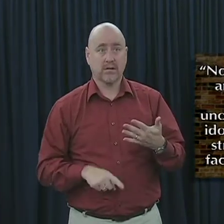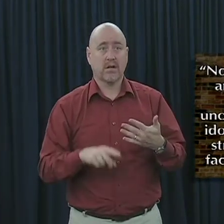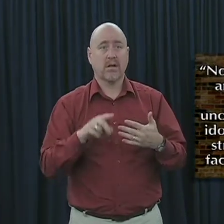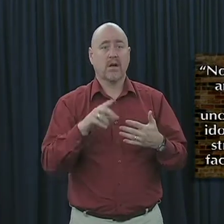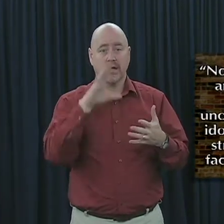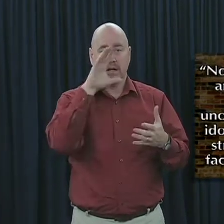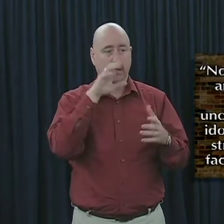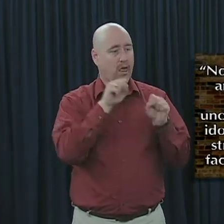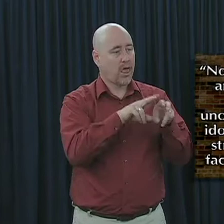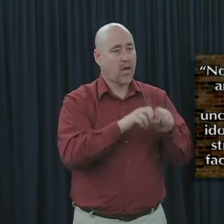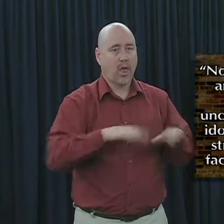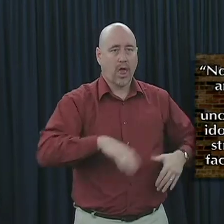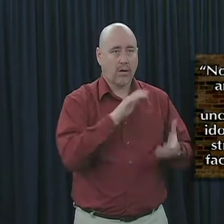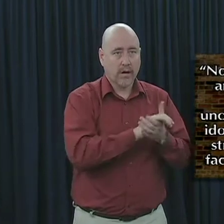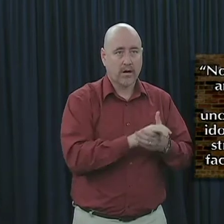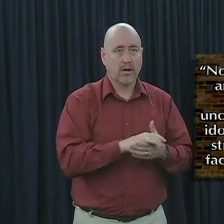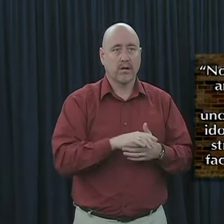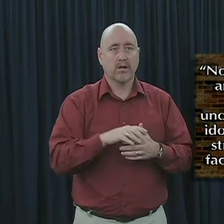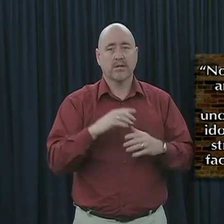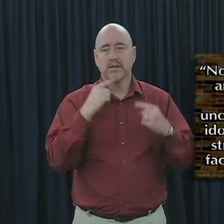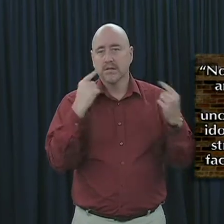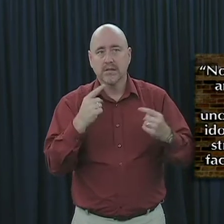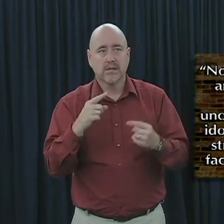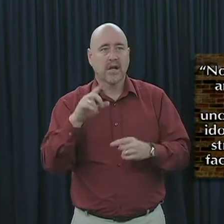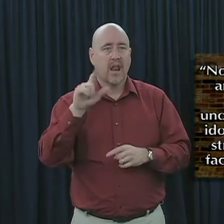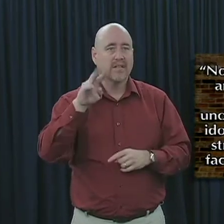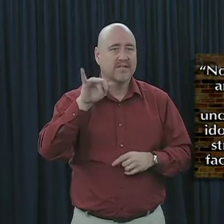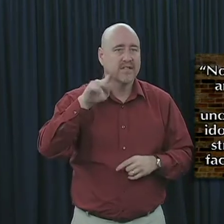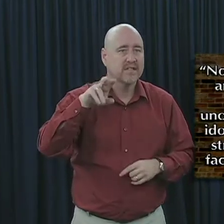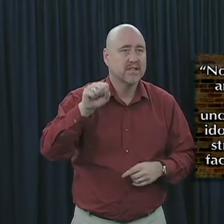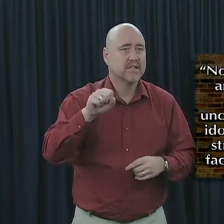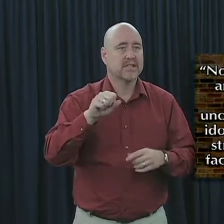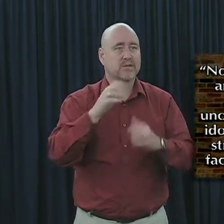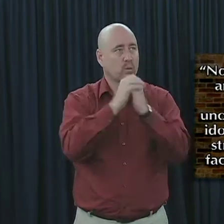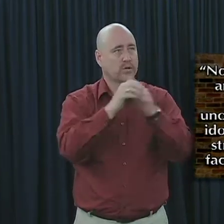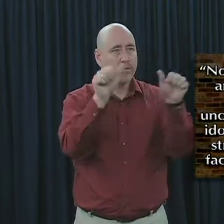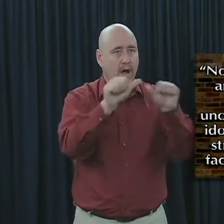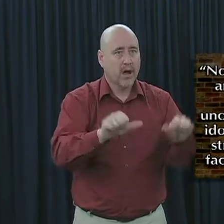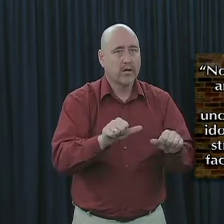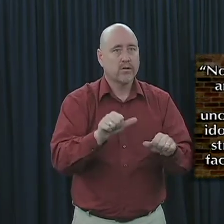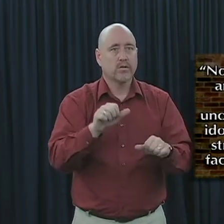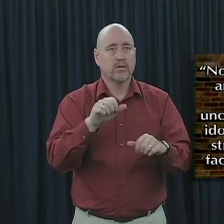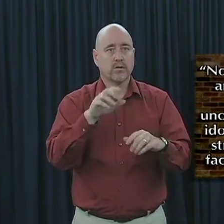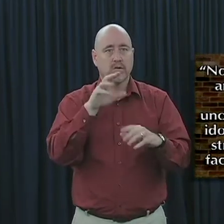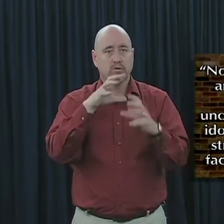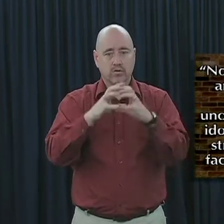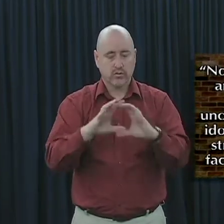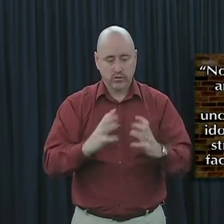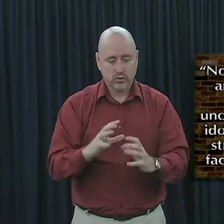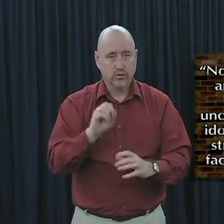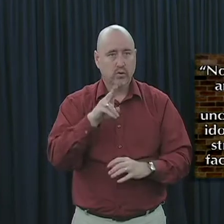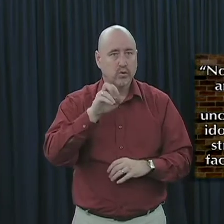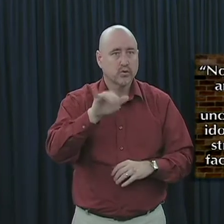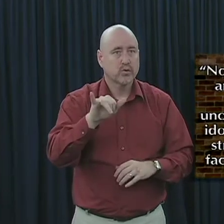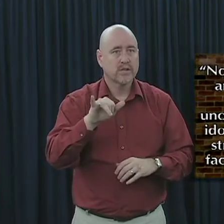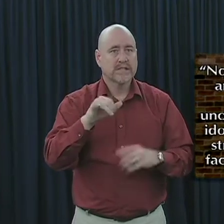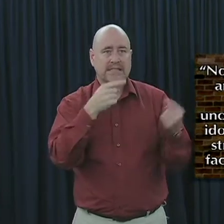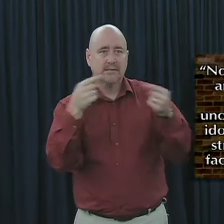fornication, uncleanness, lasciviousness, idolatry, sorcery, enmities, strife, jealousies, wraths,